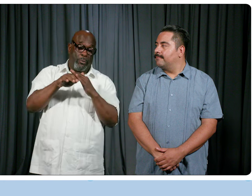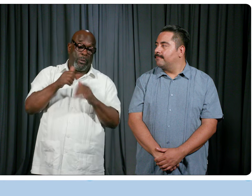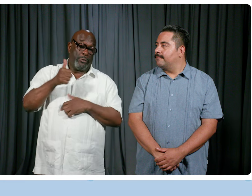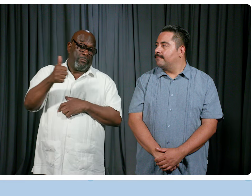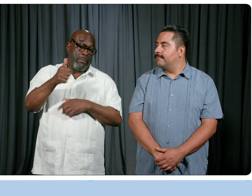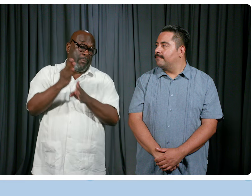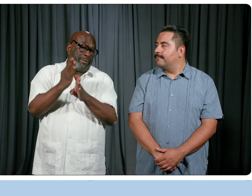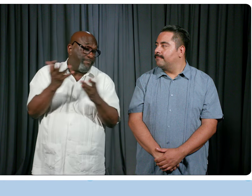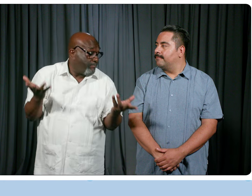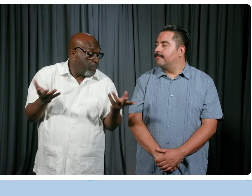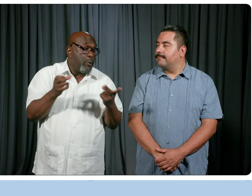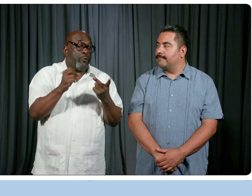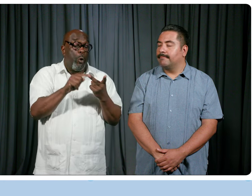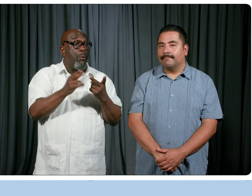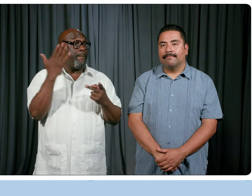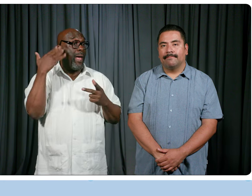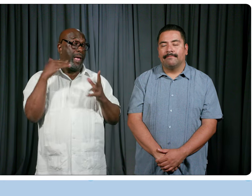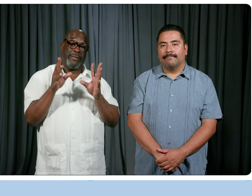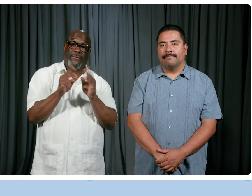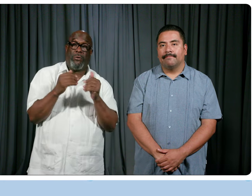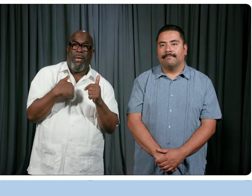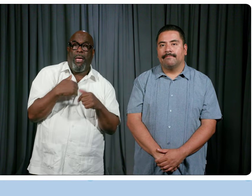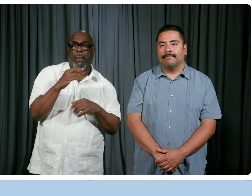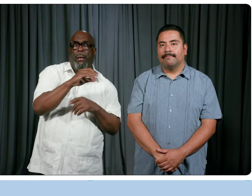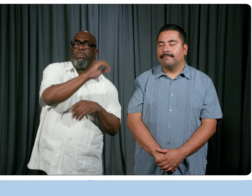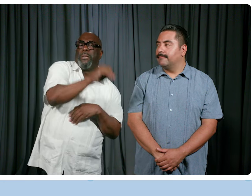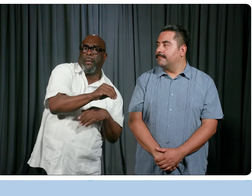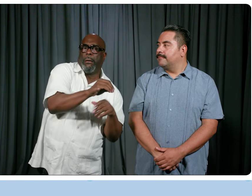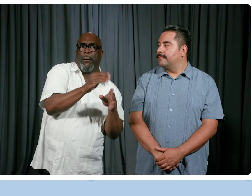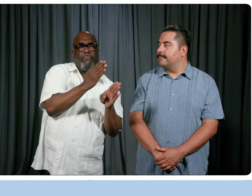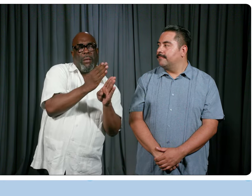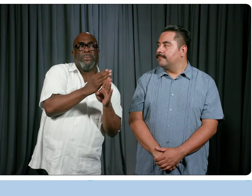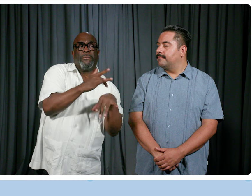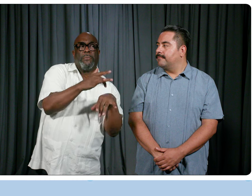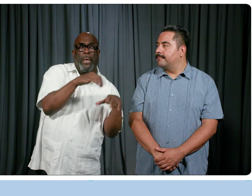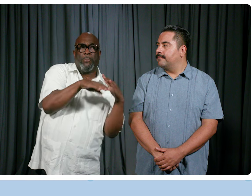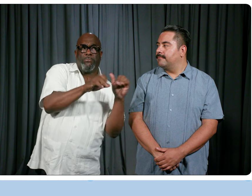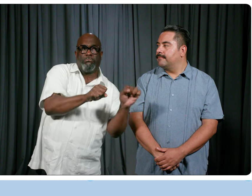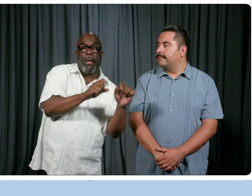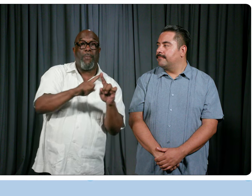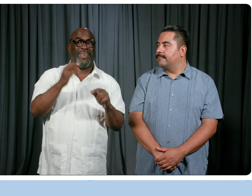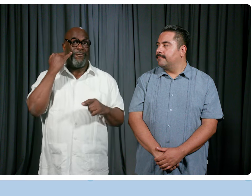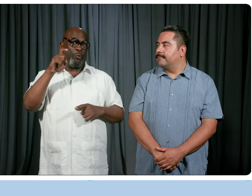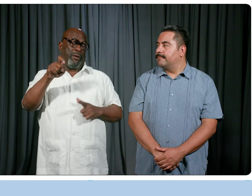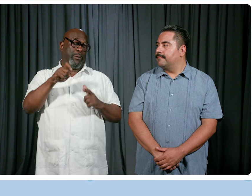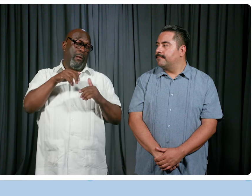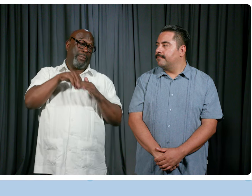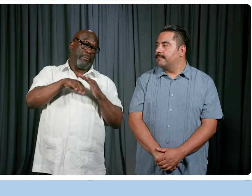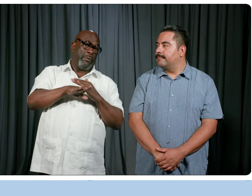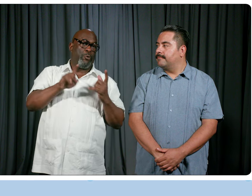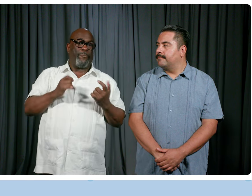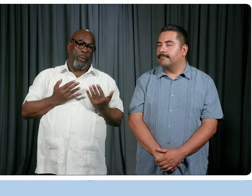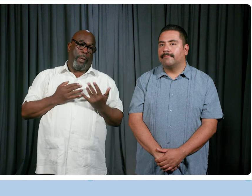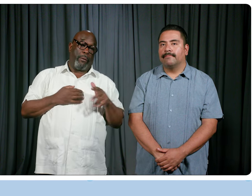So in the past conventions, there would be a percentage of the shuttle buses that were accessible. So if you were needing accessibility, you would have to wait